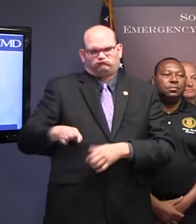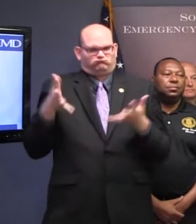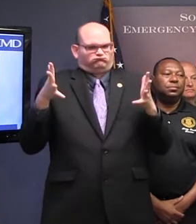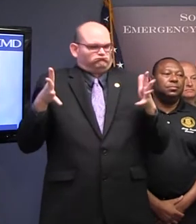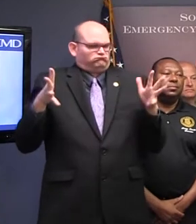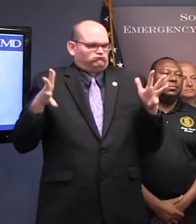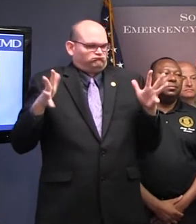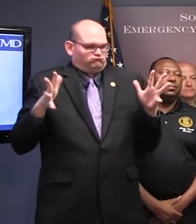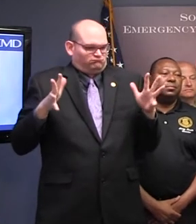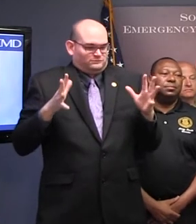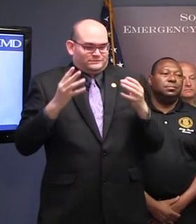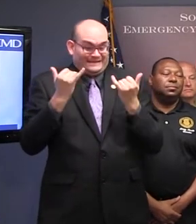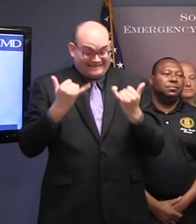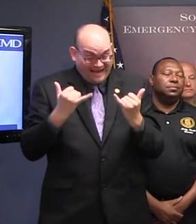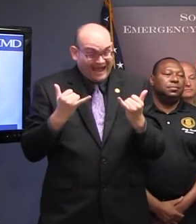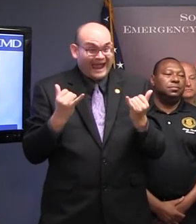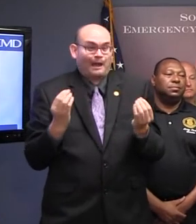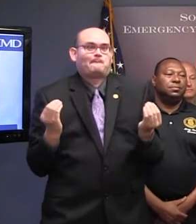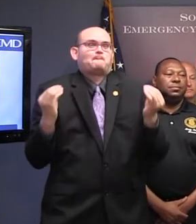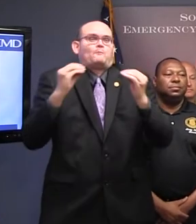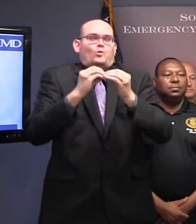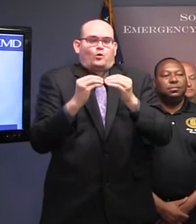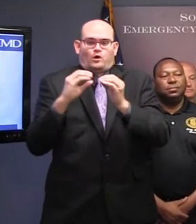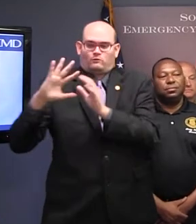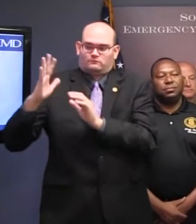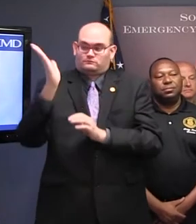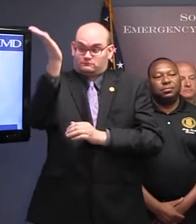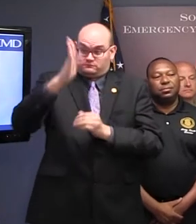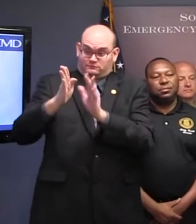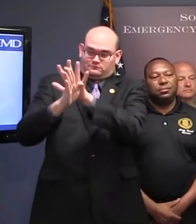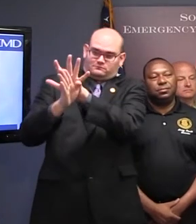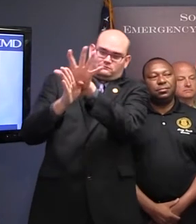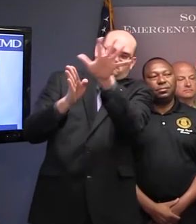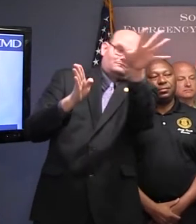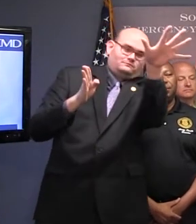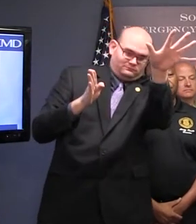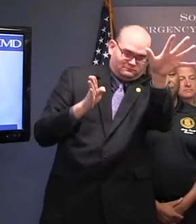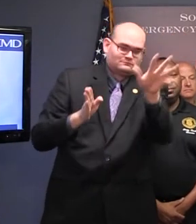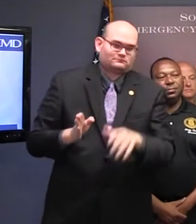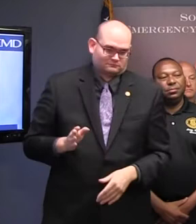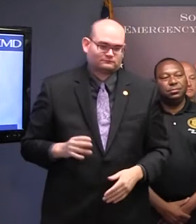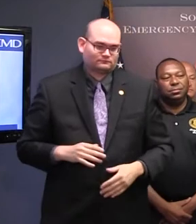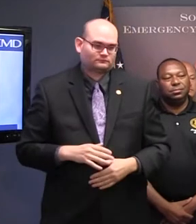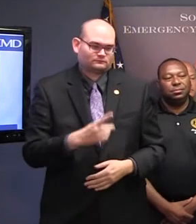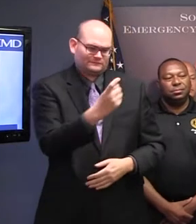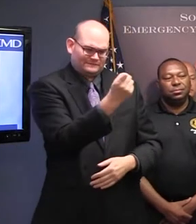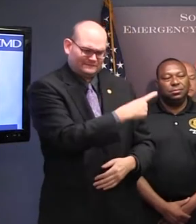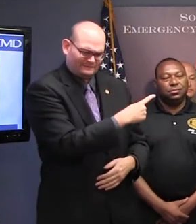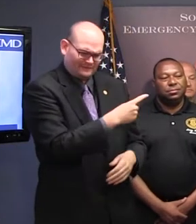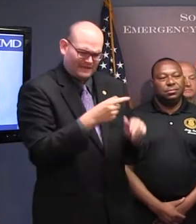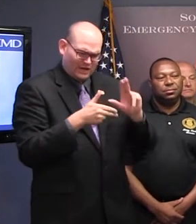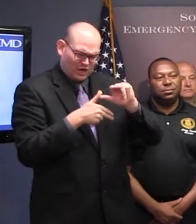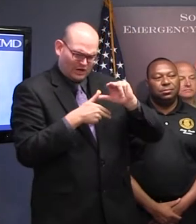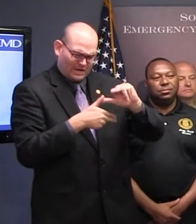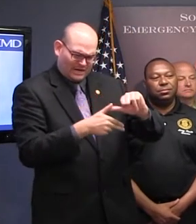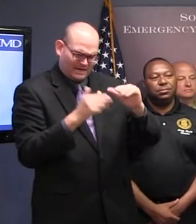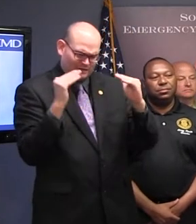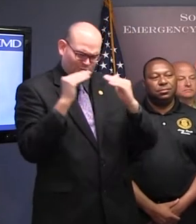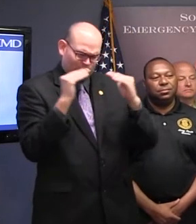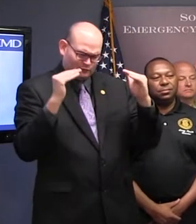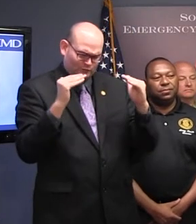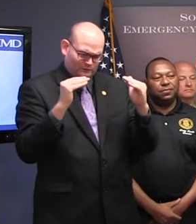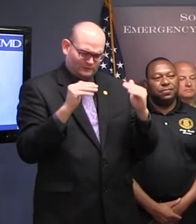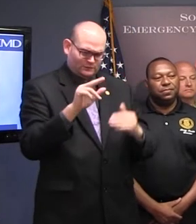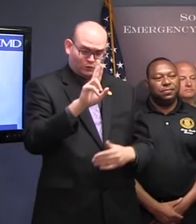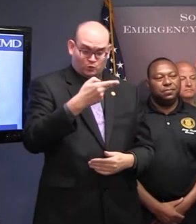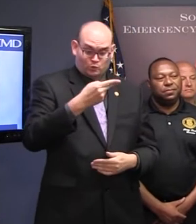How significant do you think the wind impact will be, let's say, if the hurricane is at least the strength of Hugo in the Midlands and